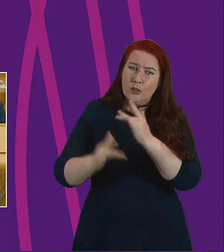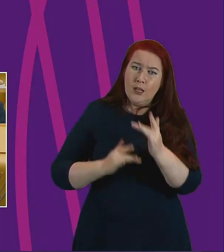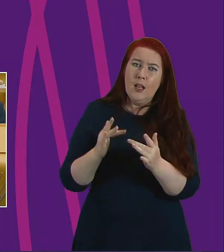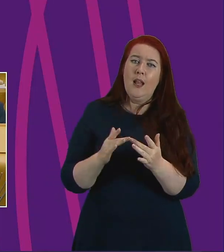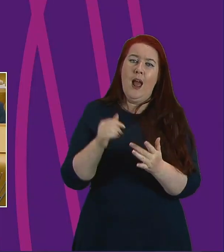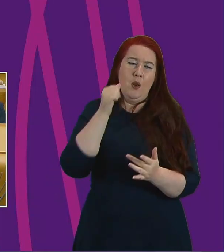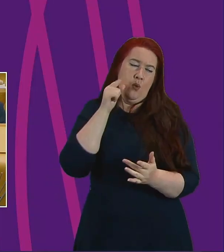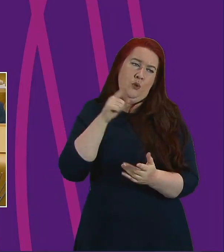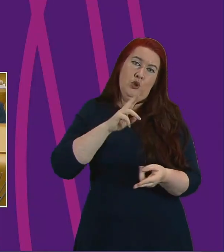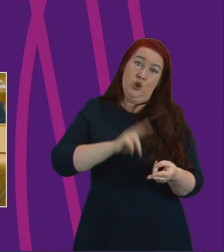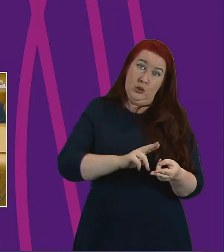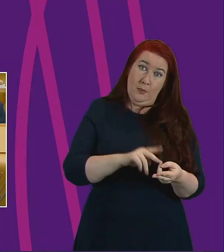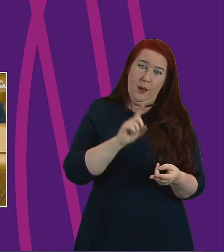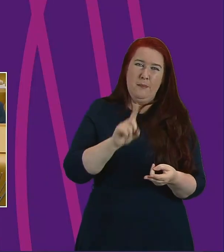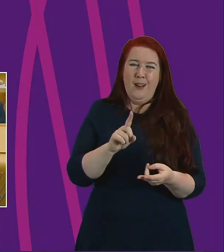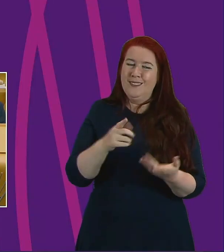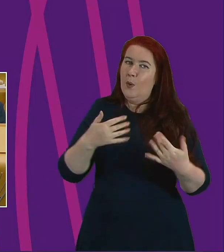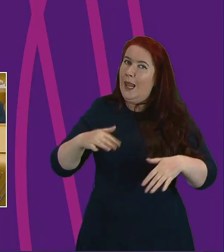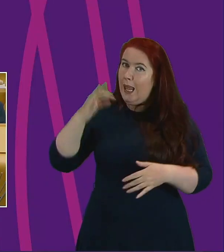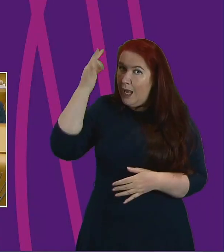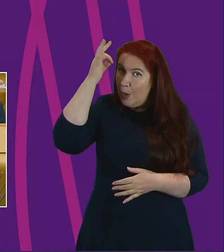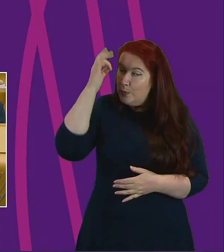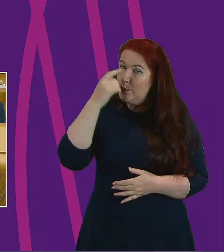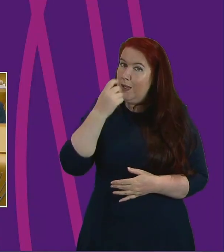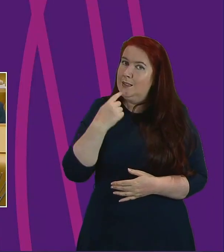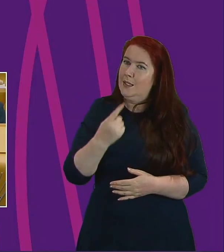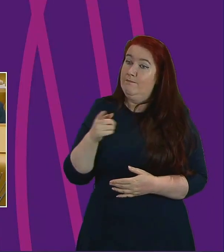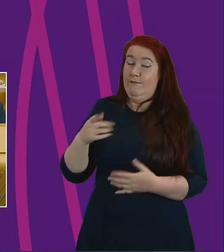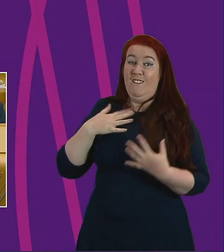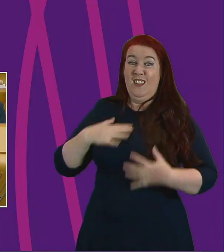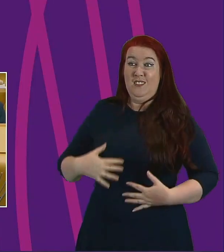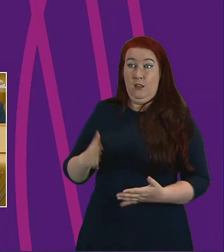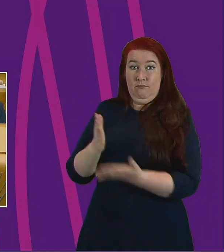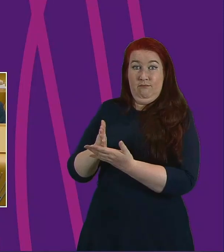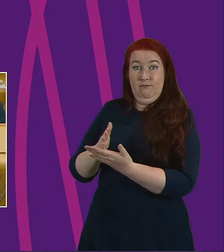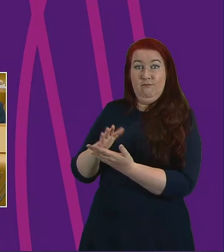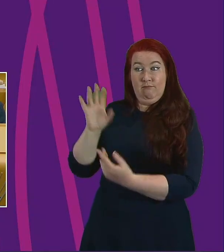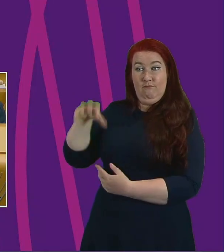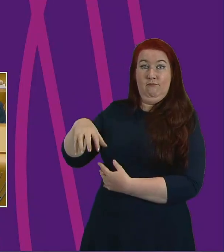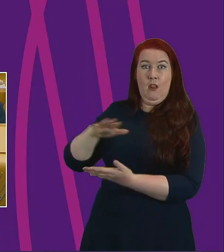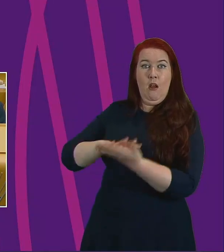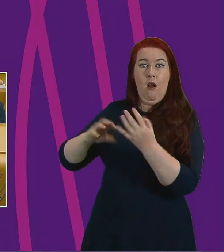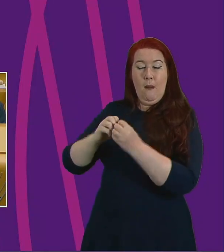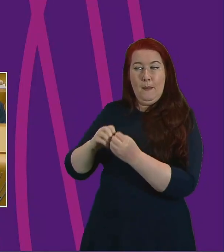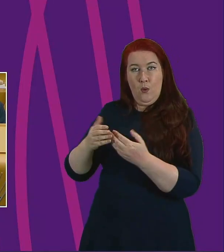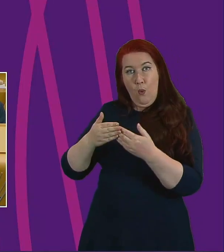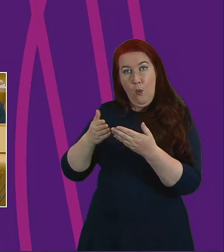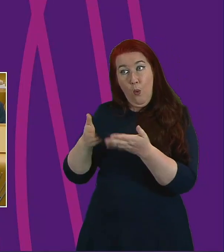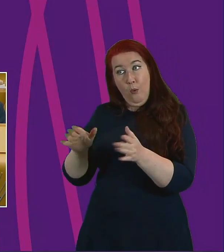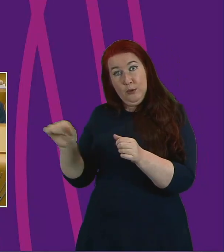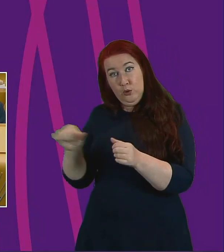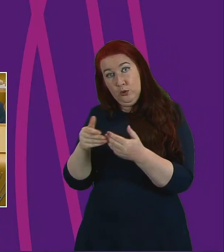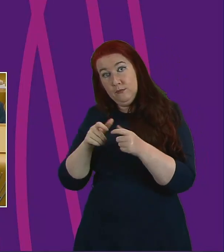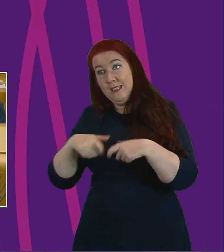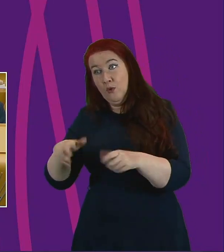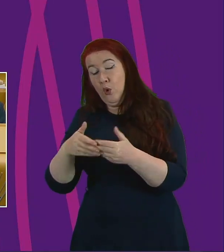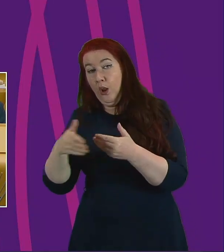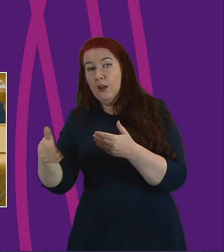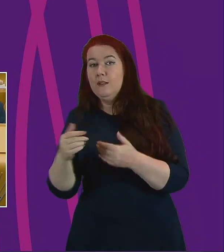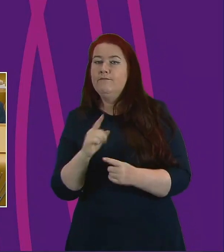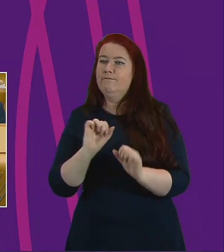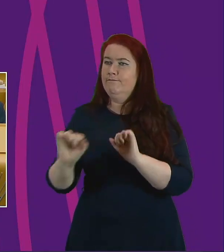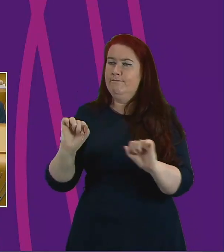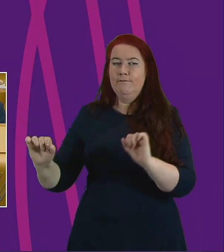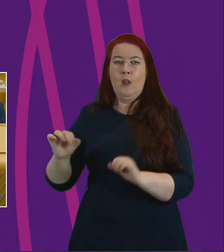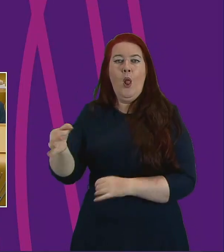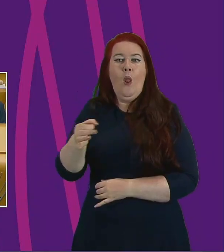maintain an update, only councils can assess whether keeping physical locality hubs open after the pandemic in each locality